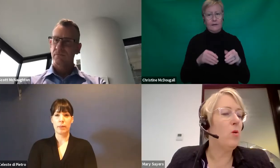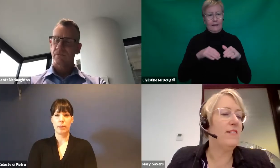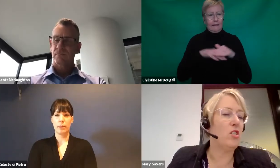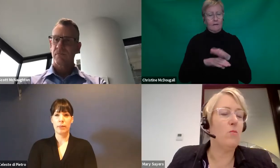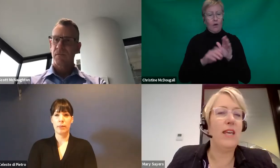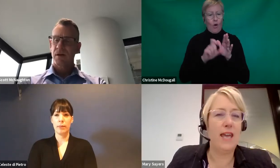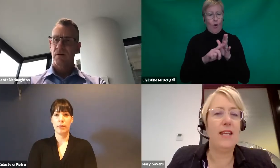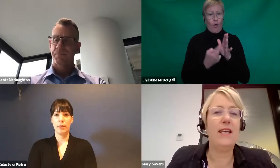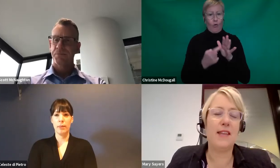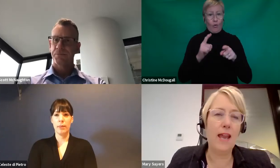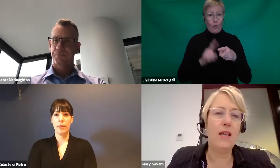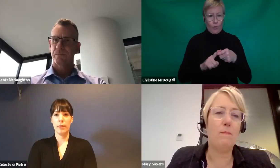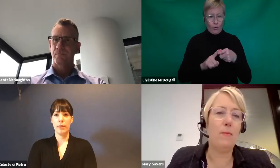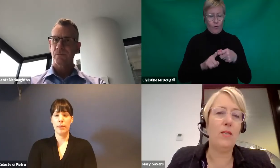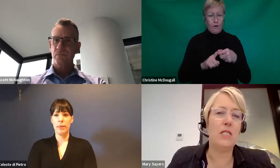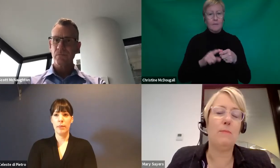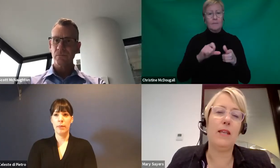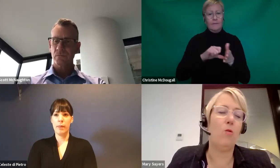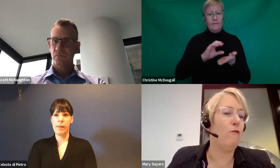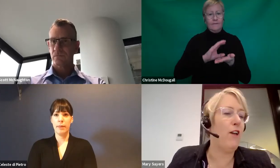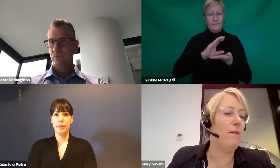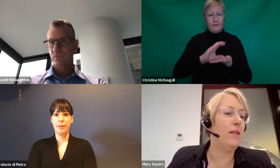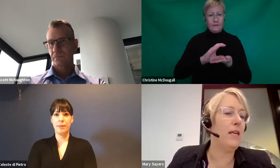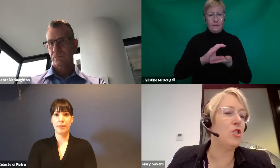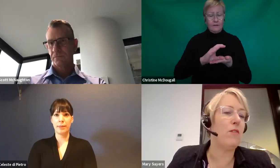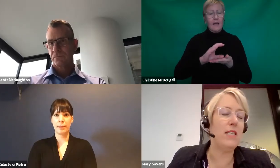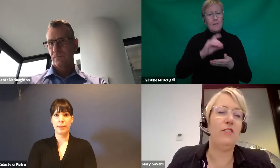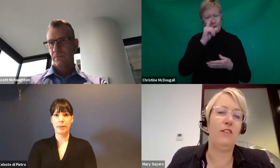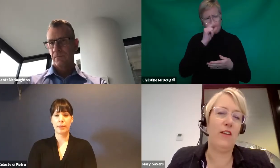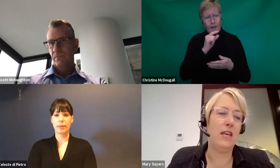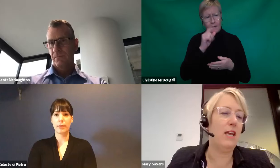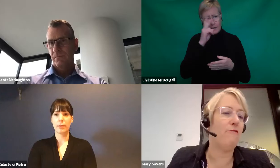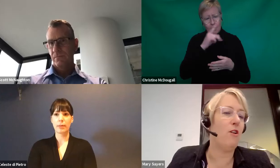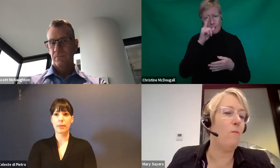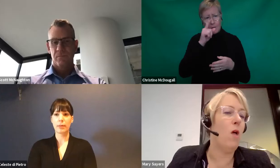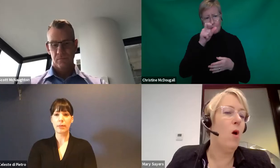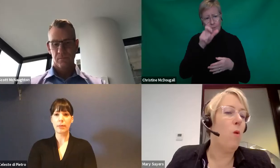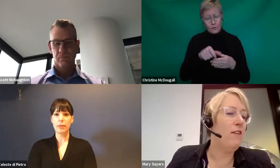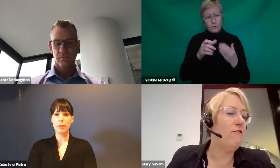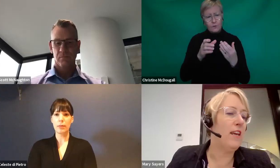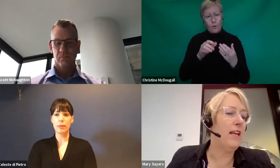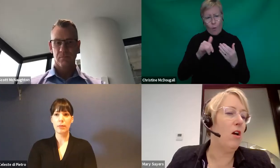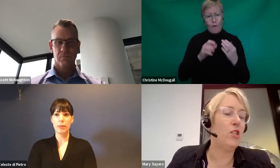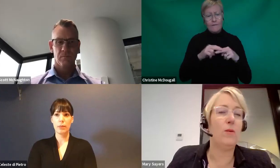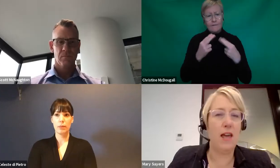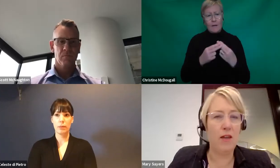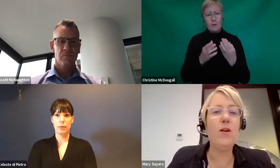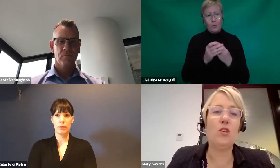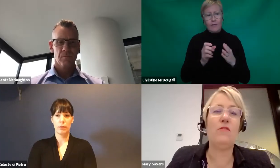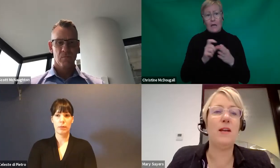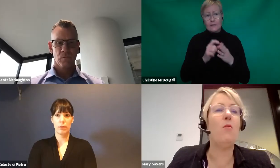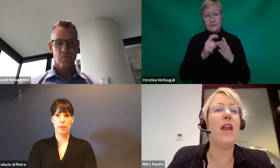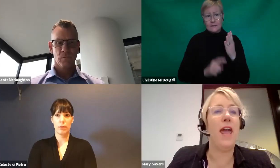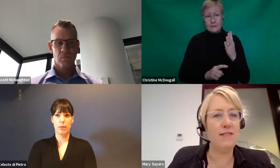common questions we get is, can young people with disability or families transfer funding from one funding line to another,